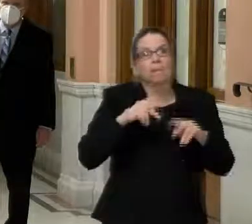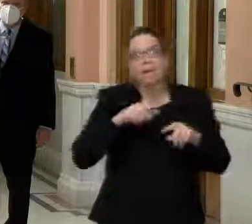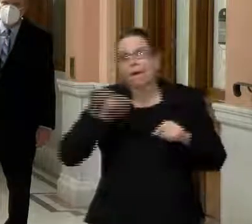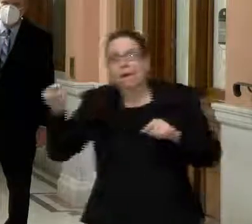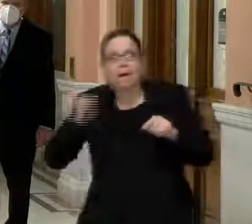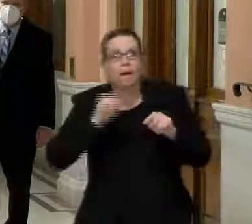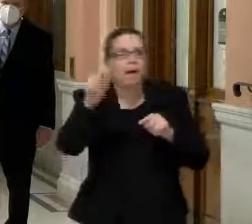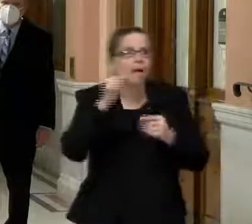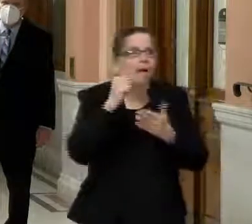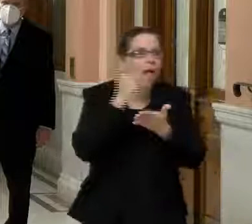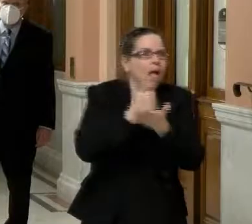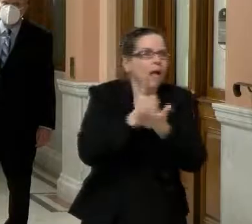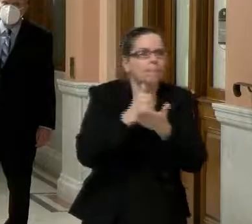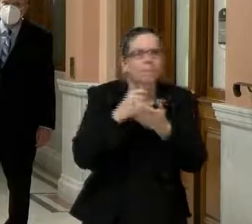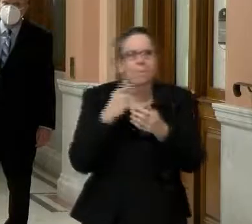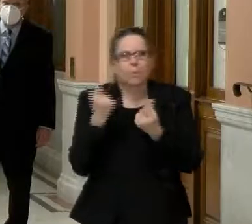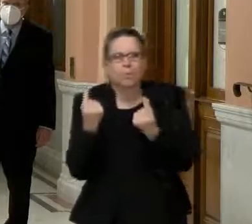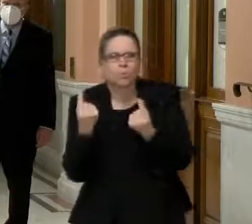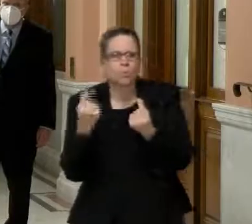part of their contact tracing thing.